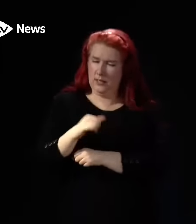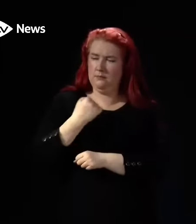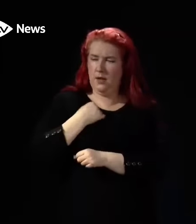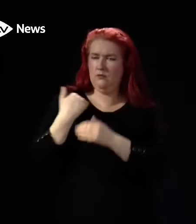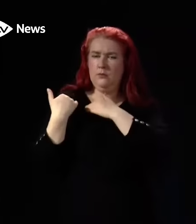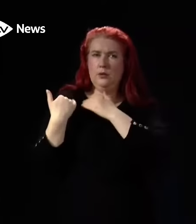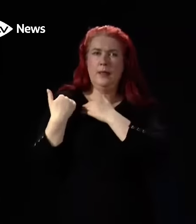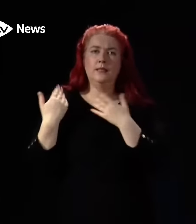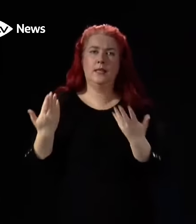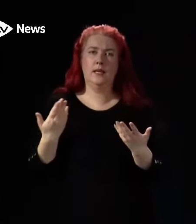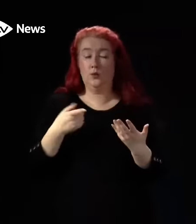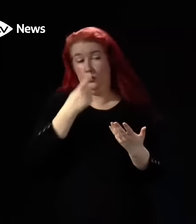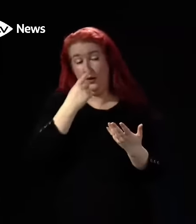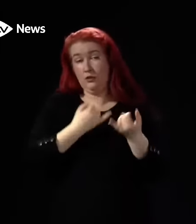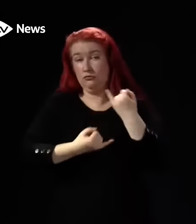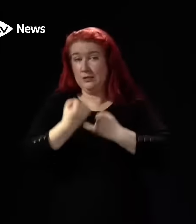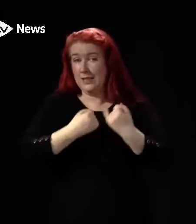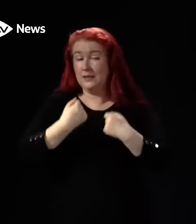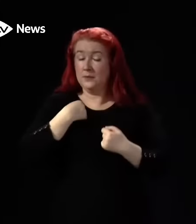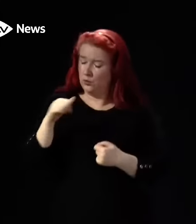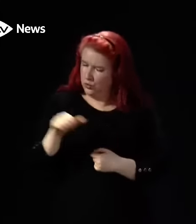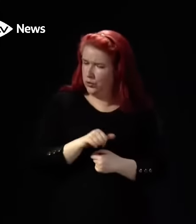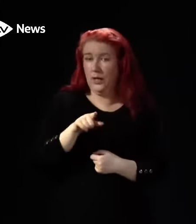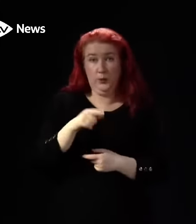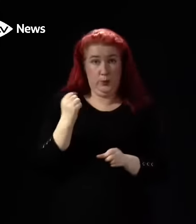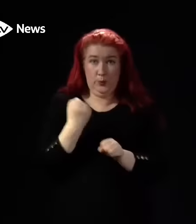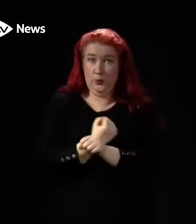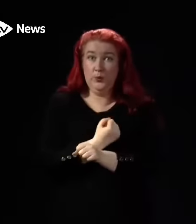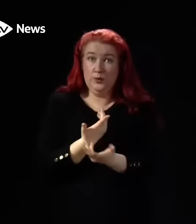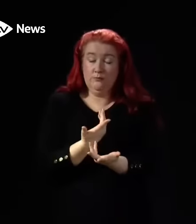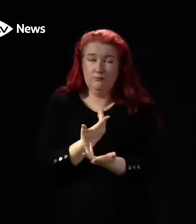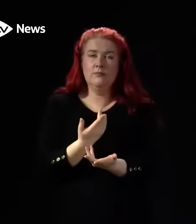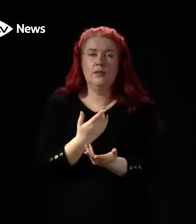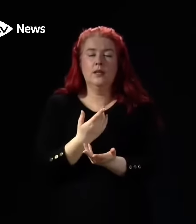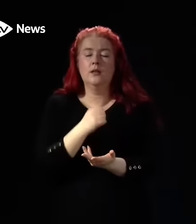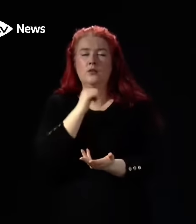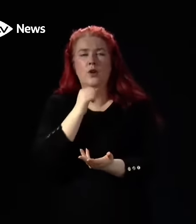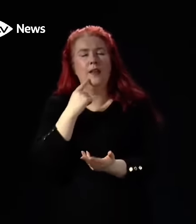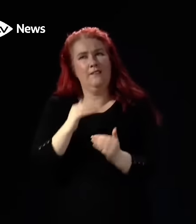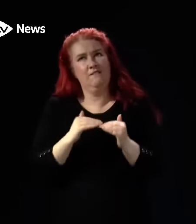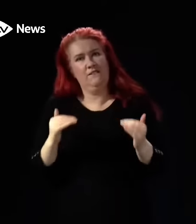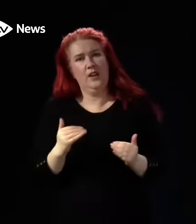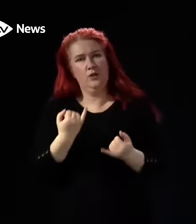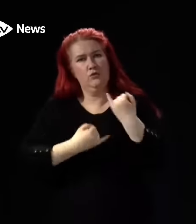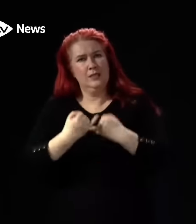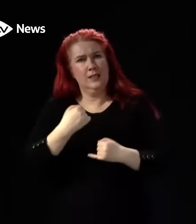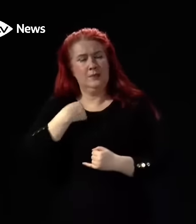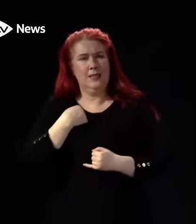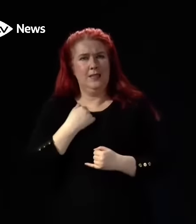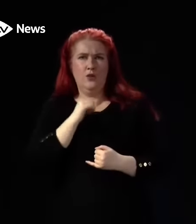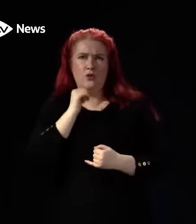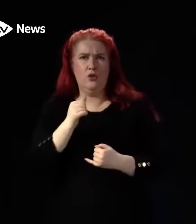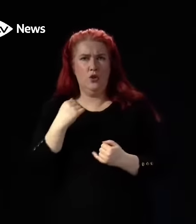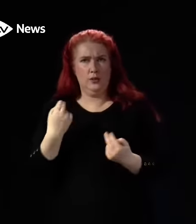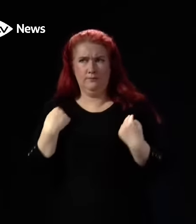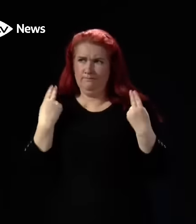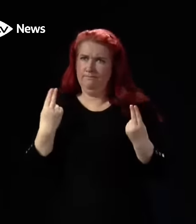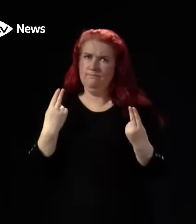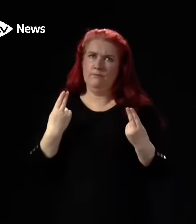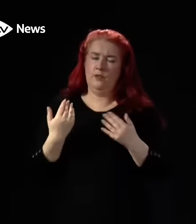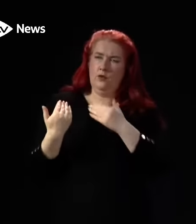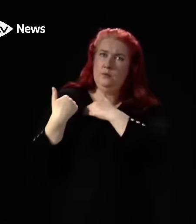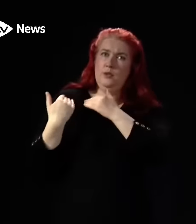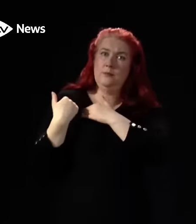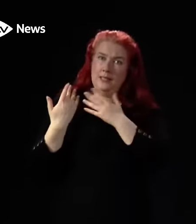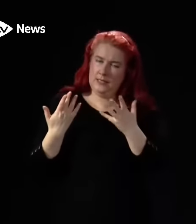criticise me and should and do. I don't think they would fairly criticise me for not stepping up and taking responsibility. That's